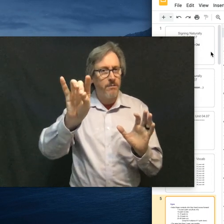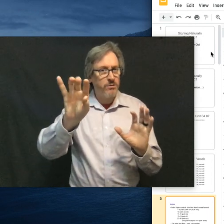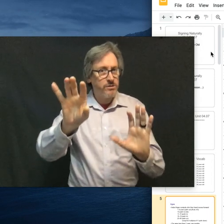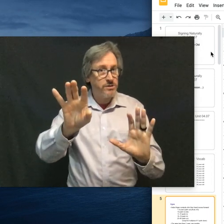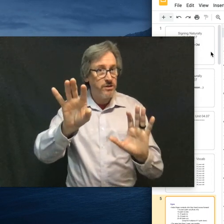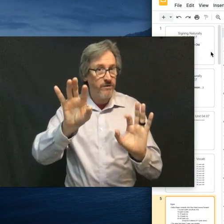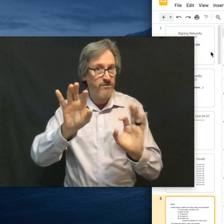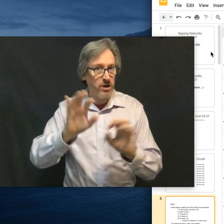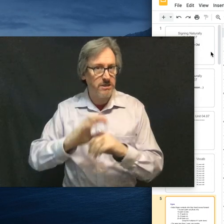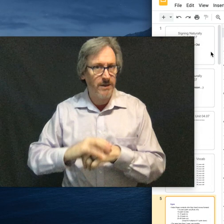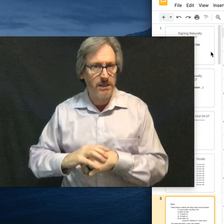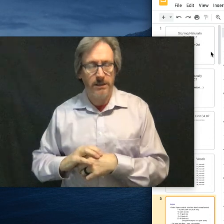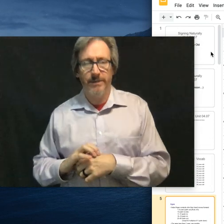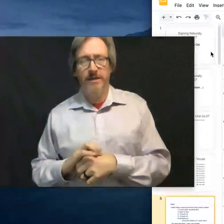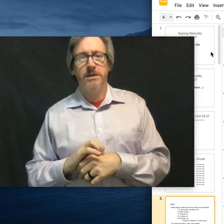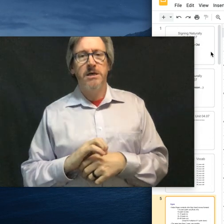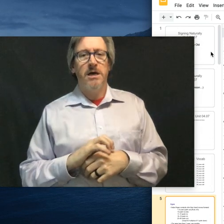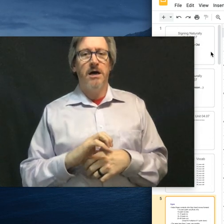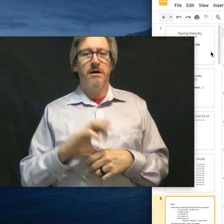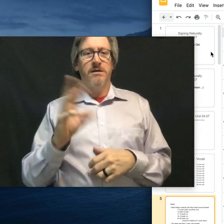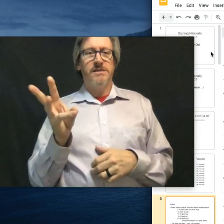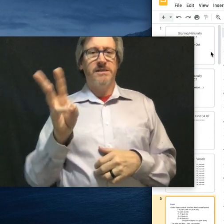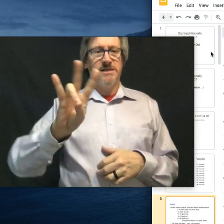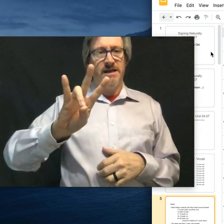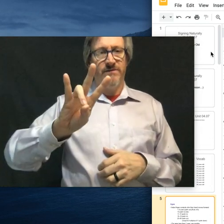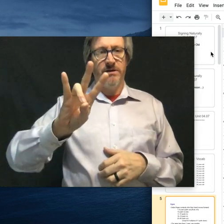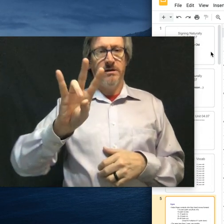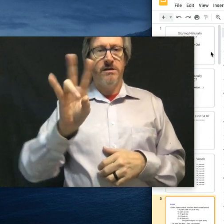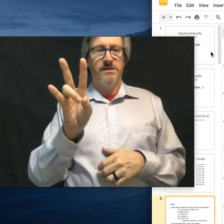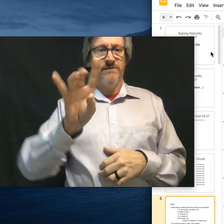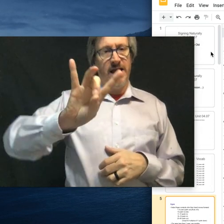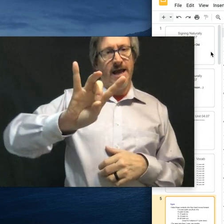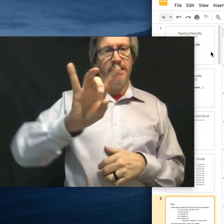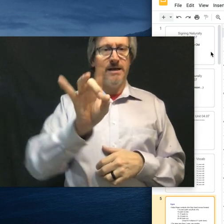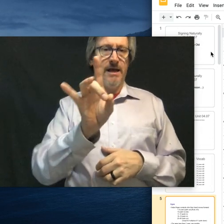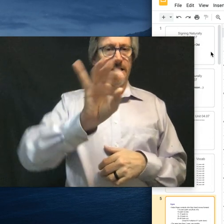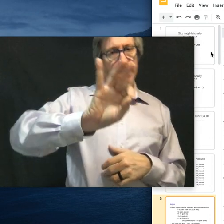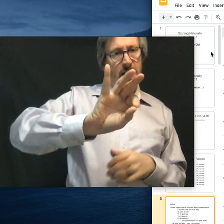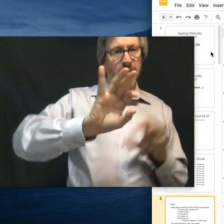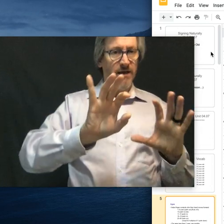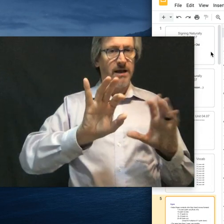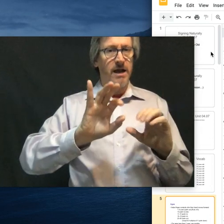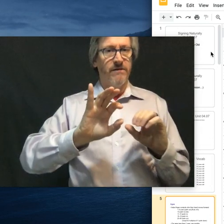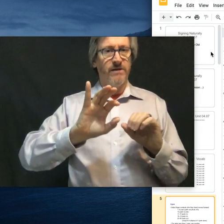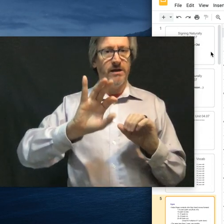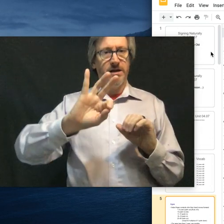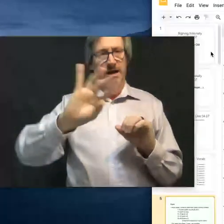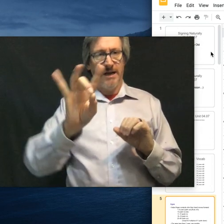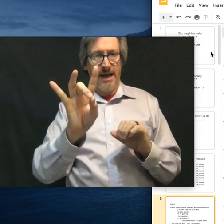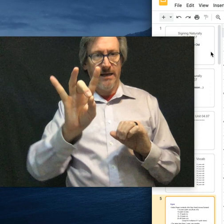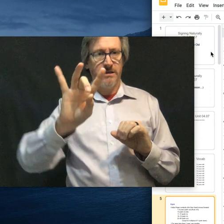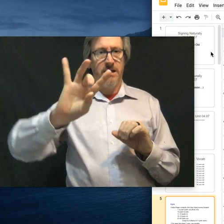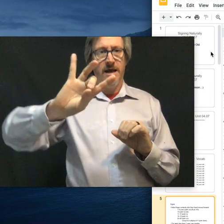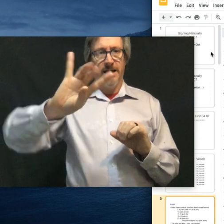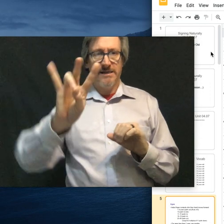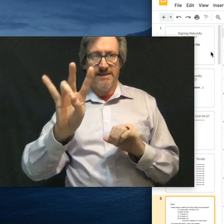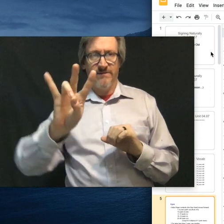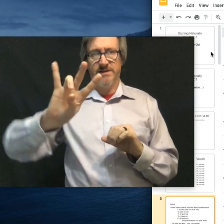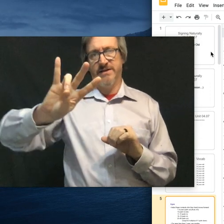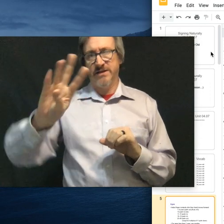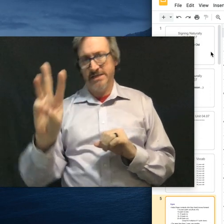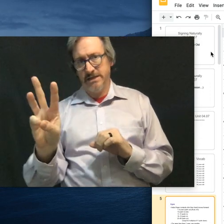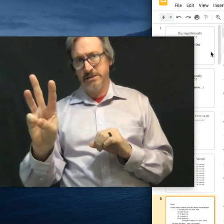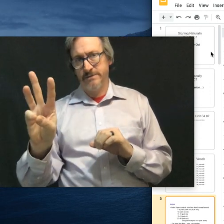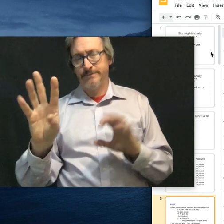rocking numbers that we've talked about a little bit. Sixty-seven, seventy-eight, eighty-nine, that kind of thing. And ninety-eight, eighty